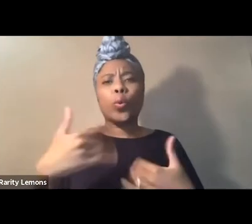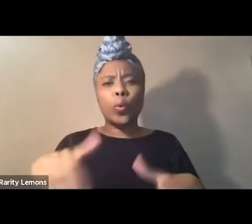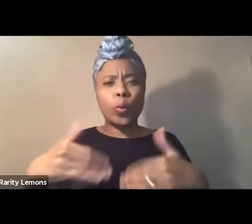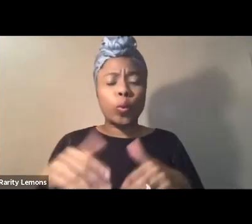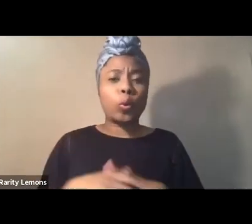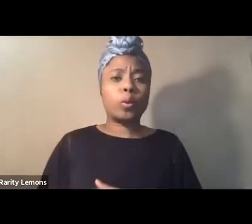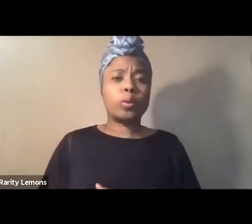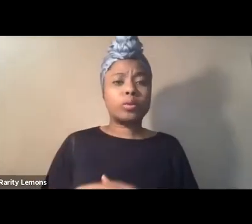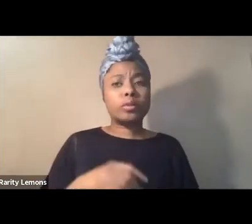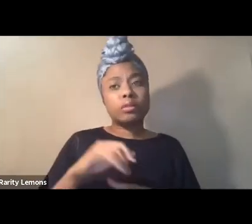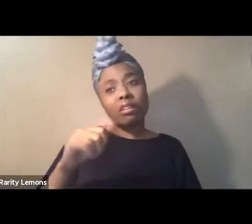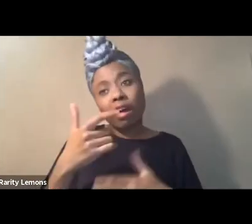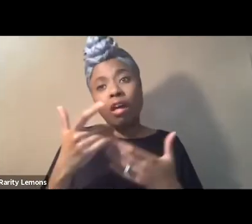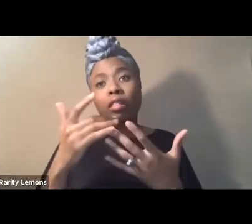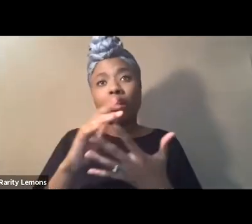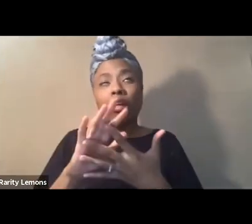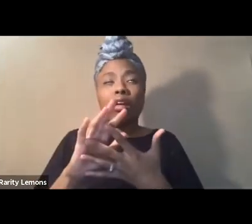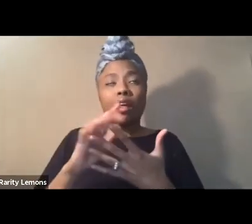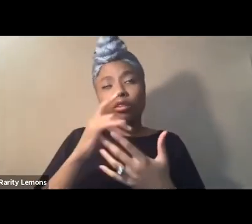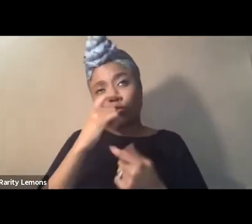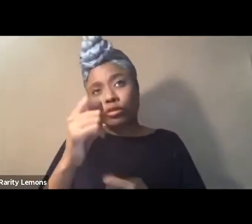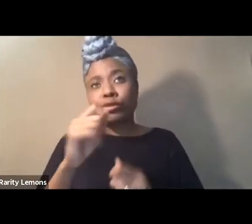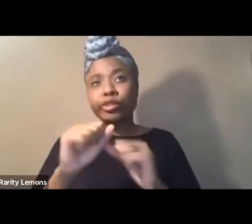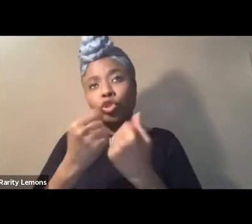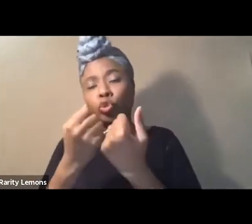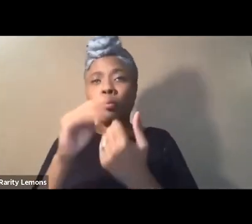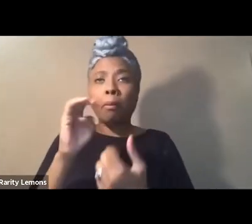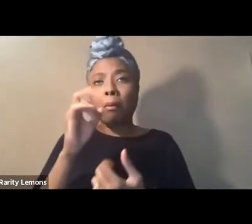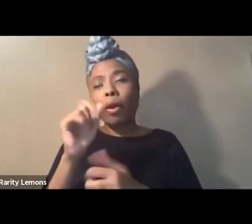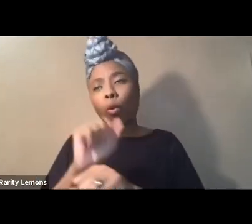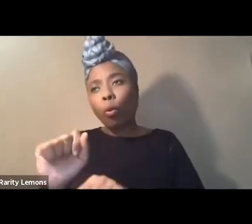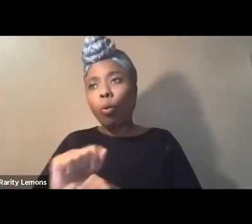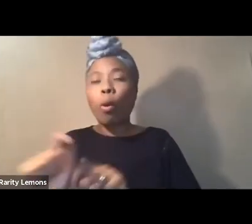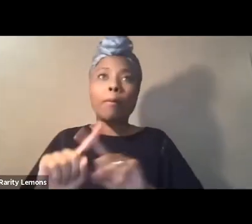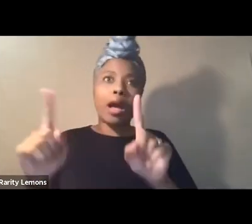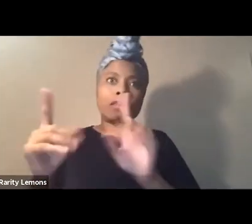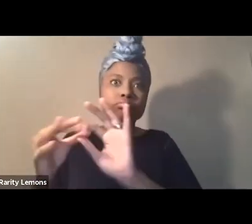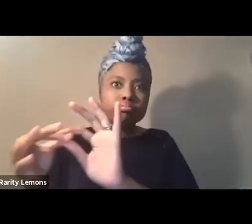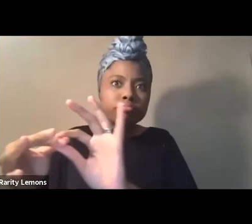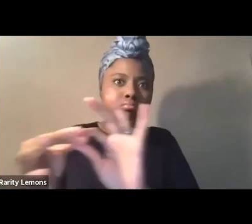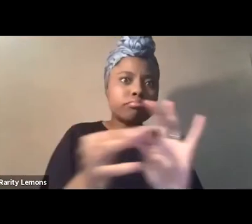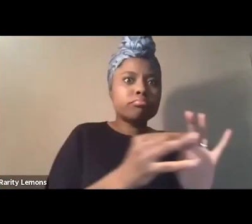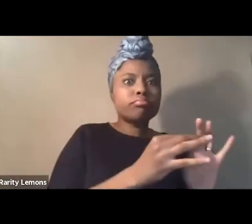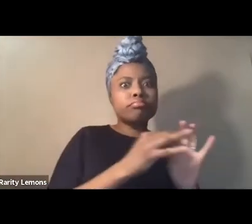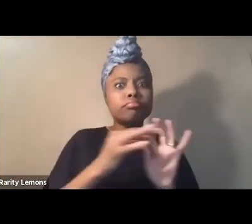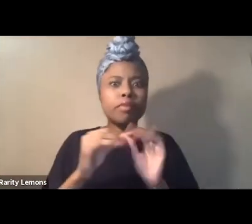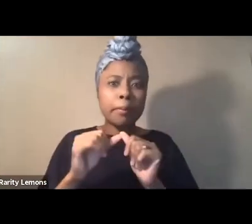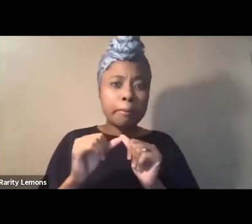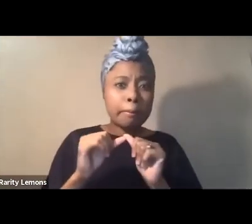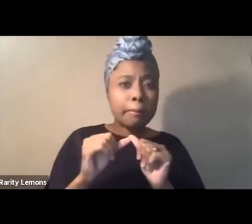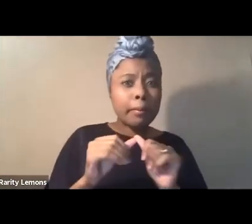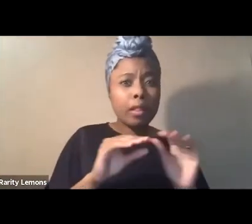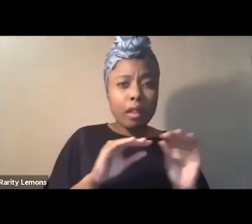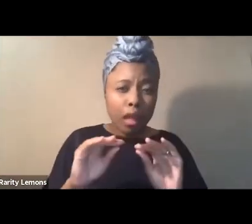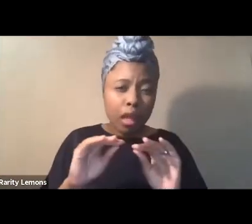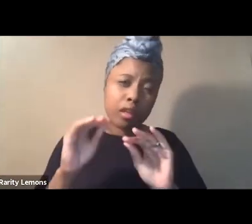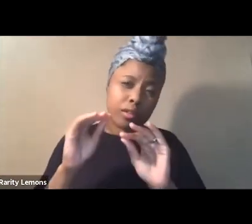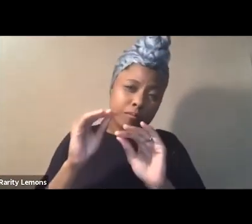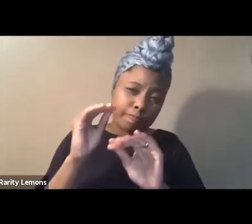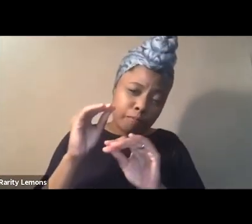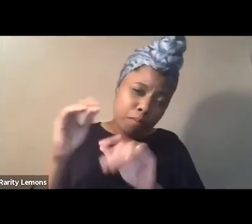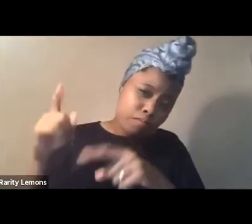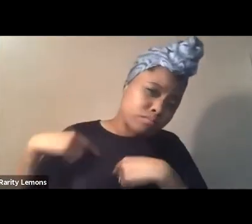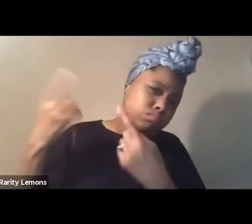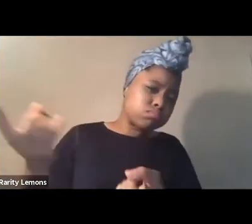interesting social media postable work coordinated and sustained by movements over many decades and generations